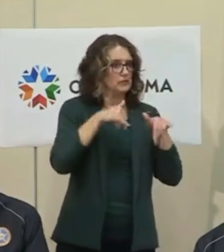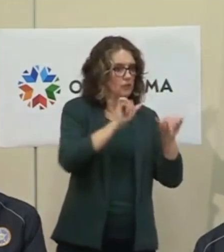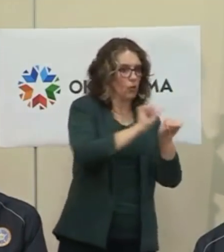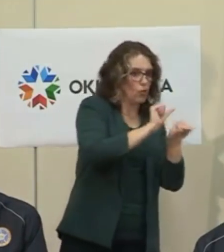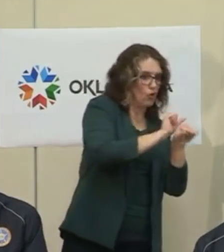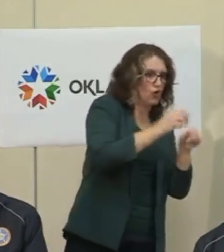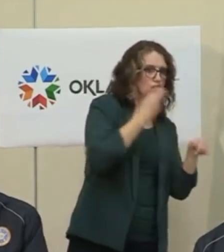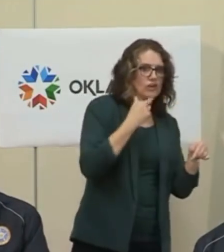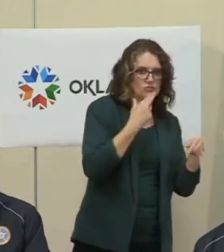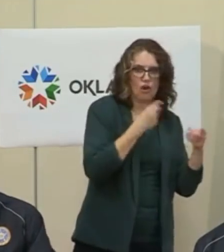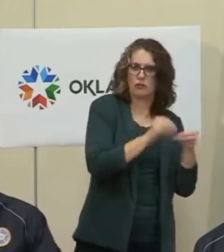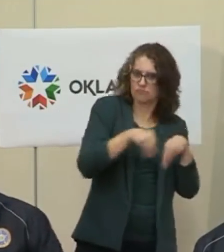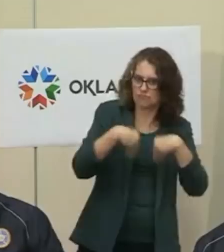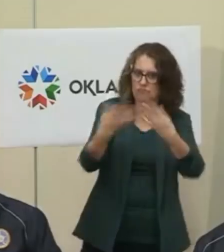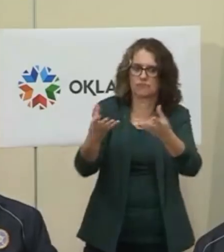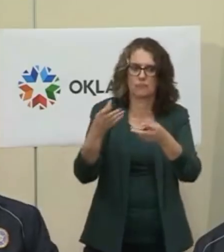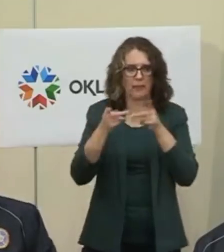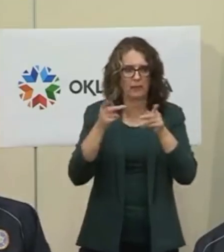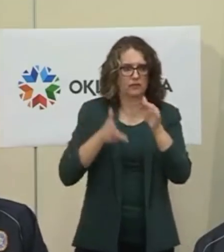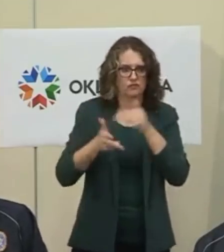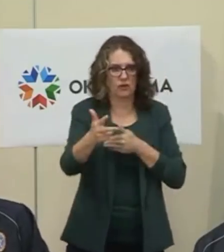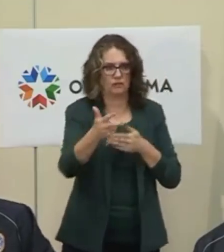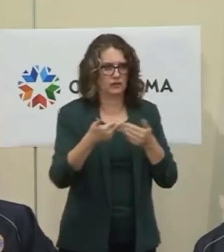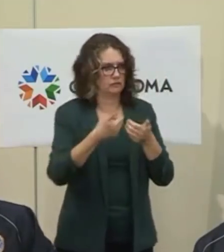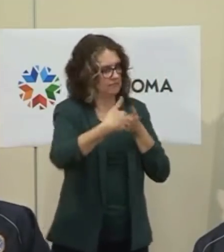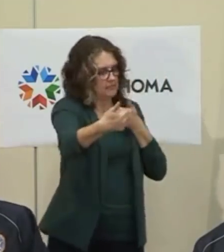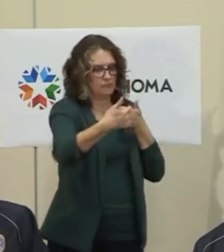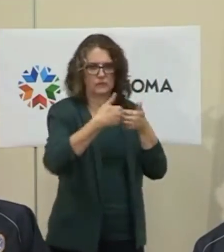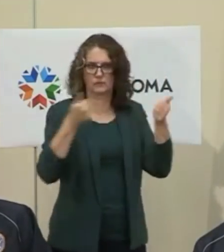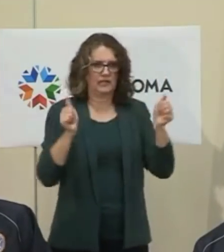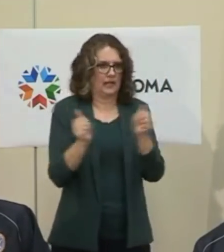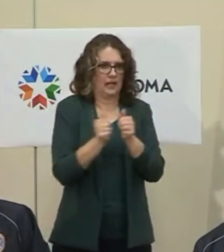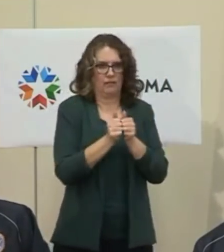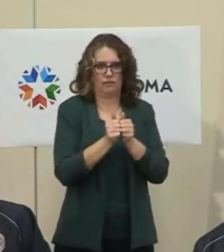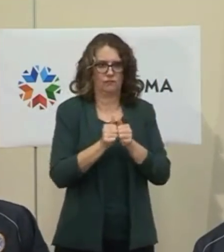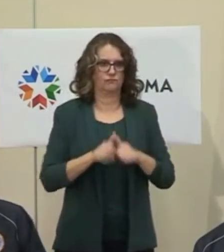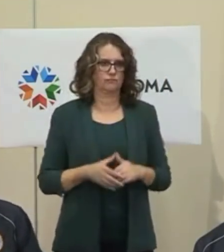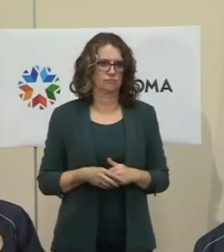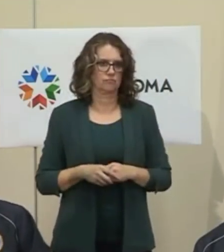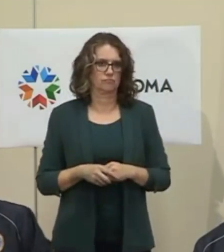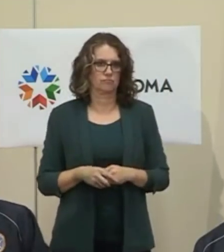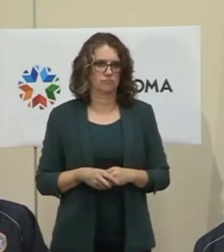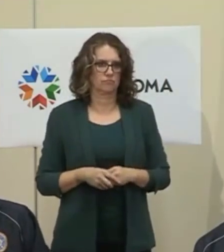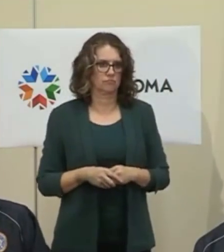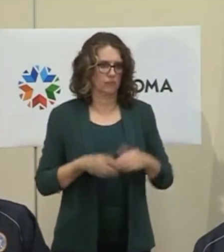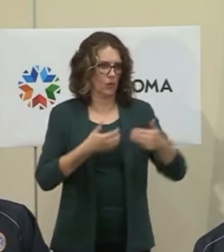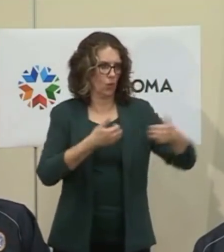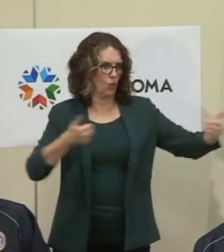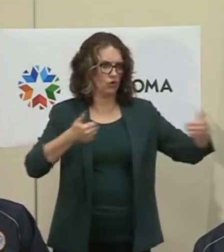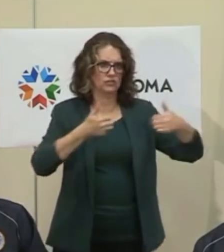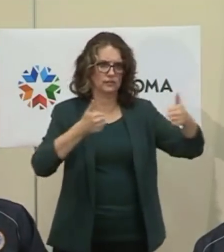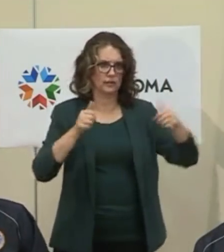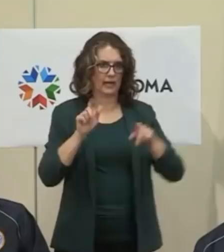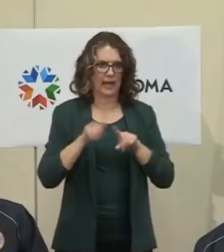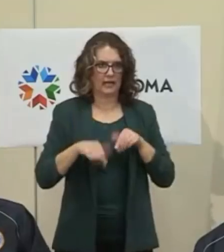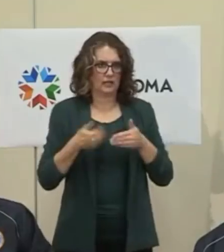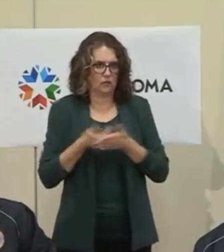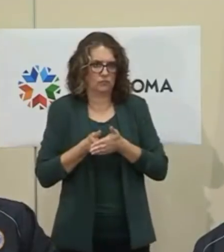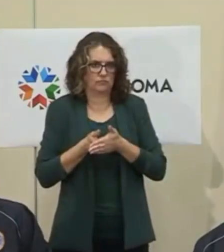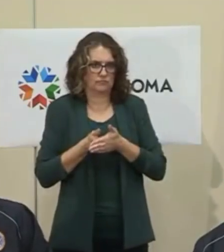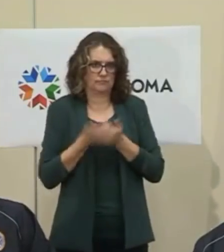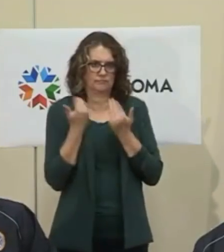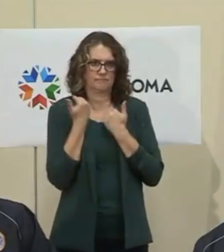employees that have to be there. They're separating cubicles, and they're practicing the social distancing that is going to mitigate